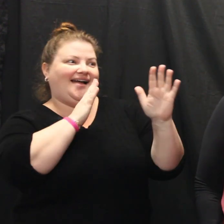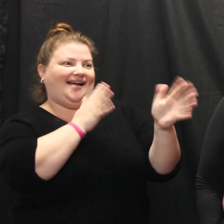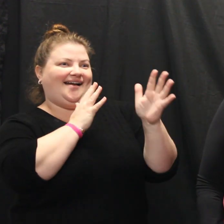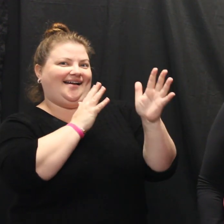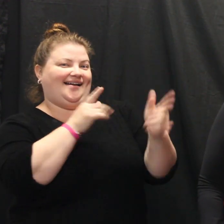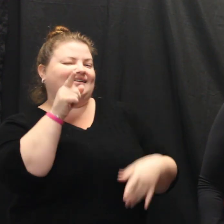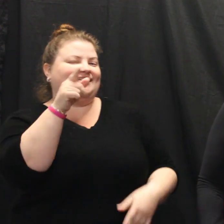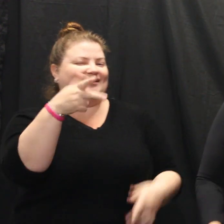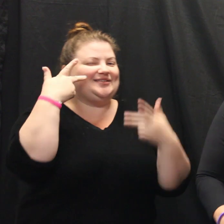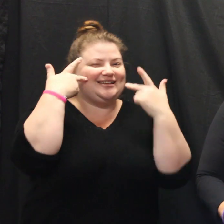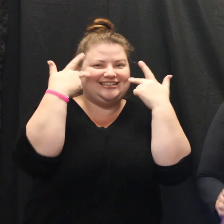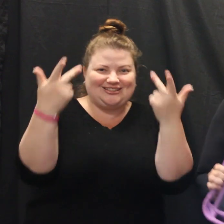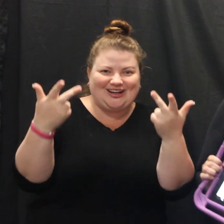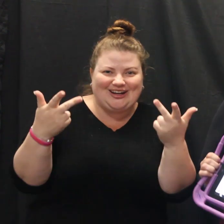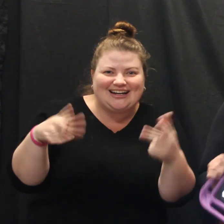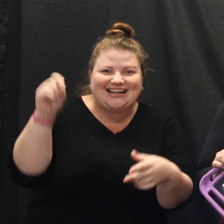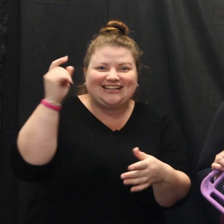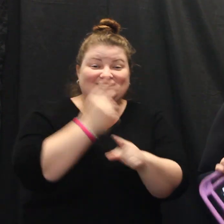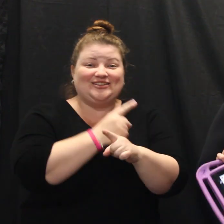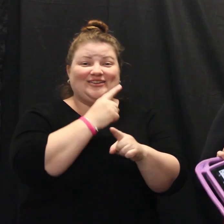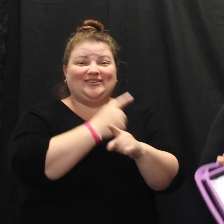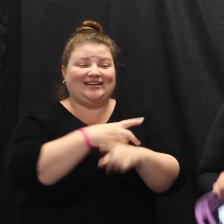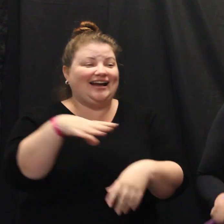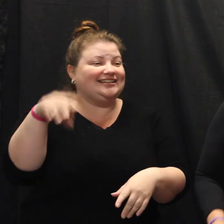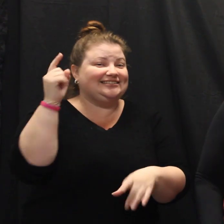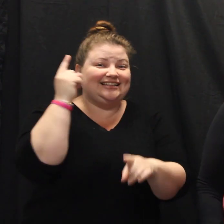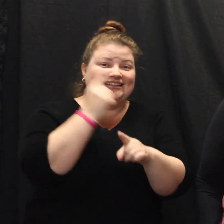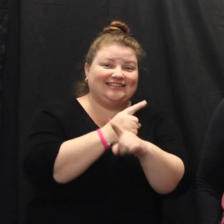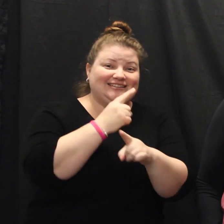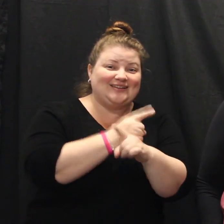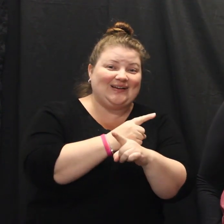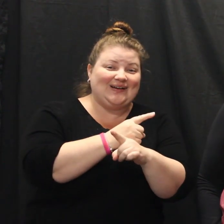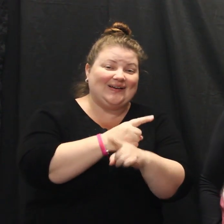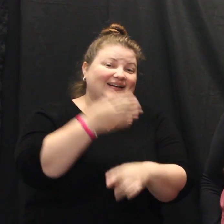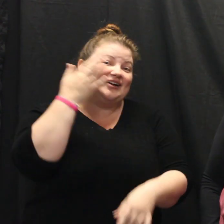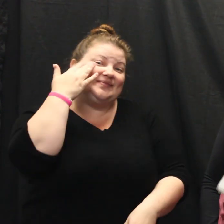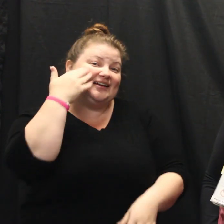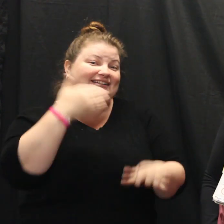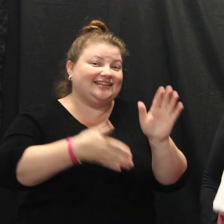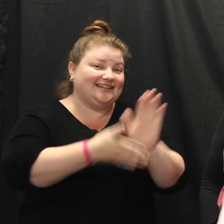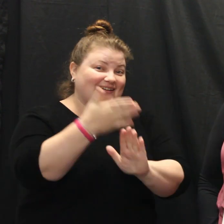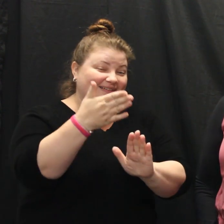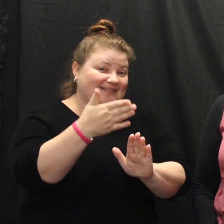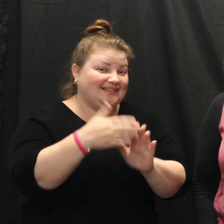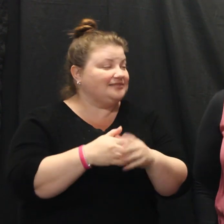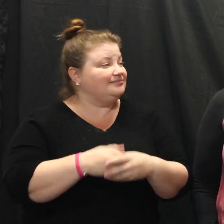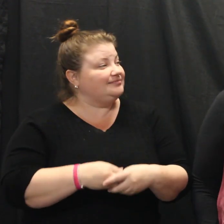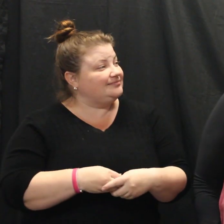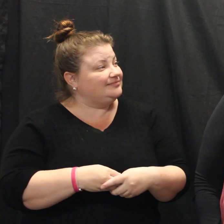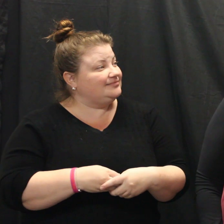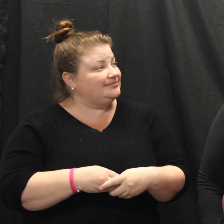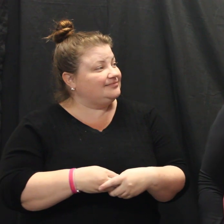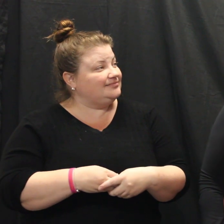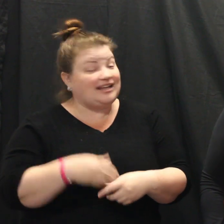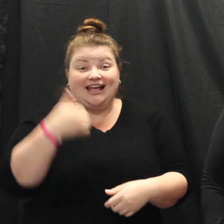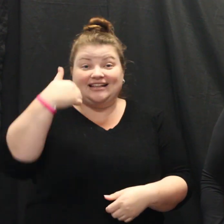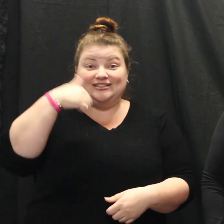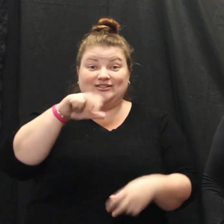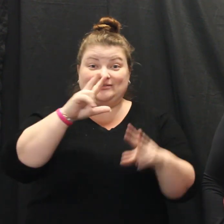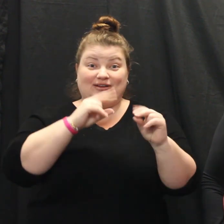Take your talker, take your talker, take your talker when you go. Use my voices, I have